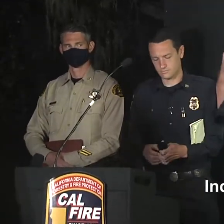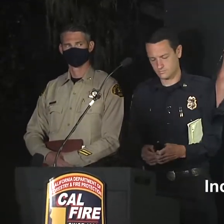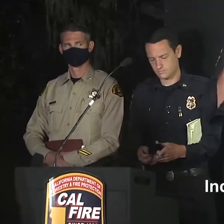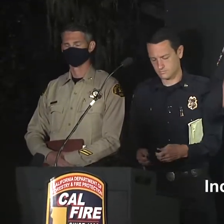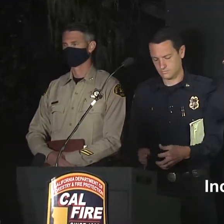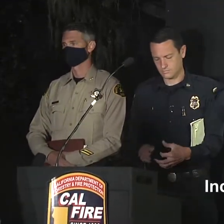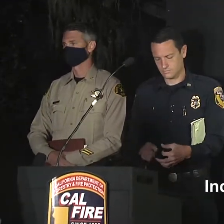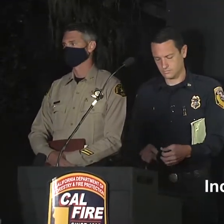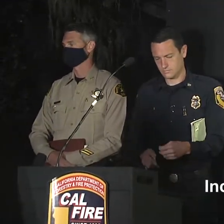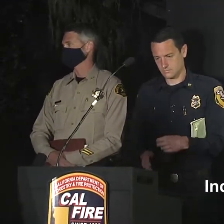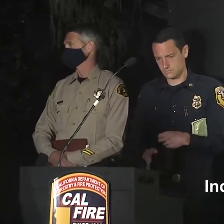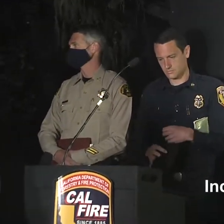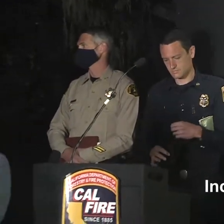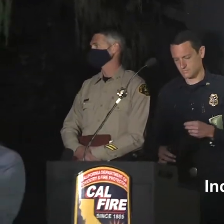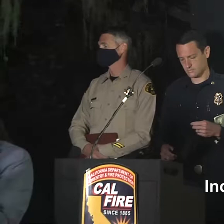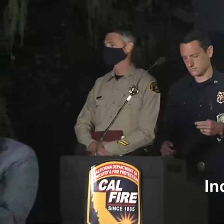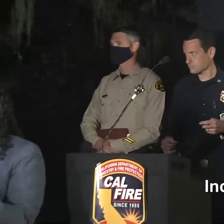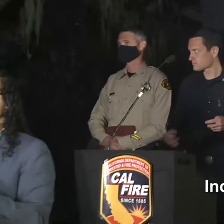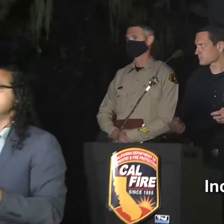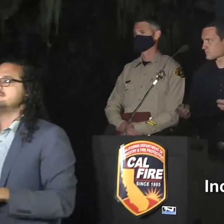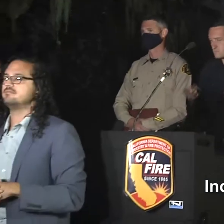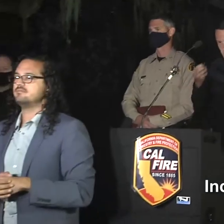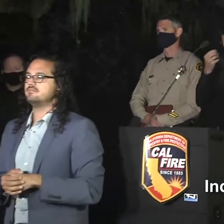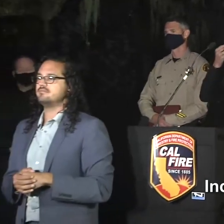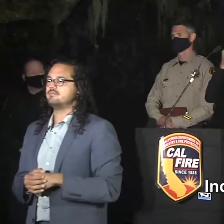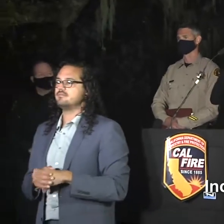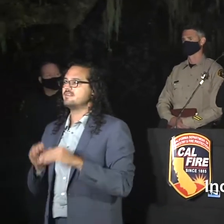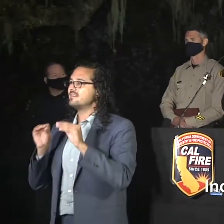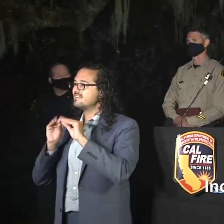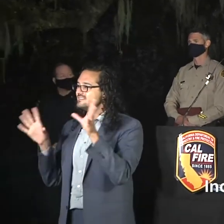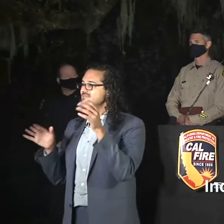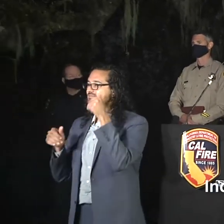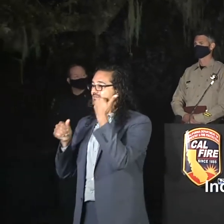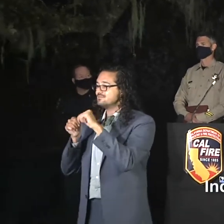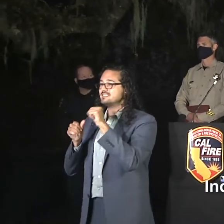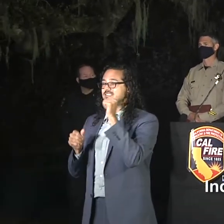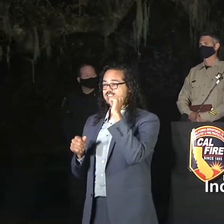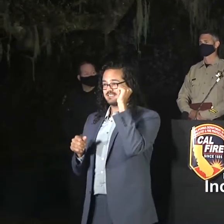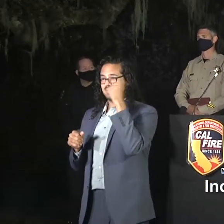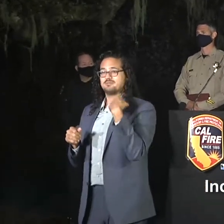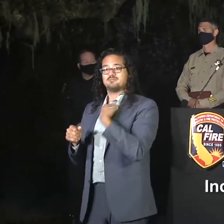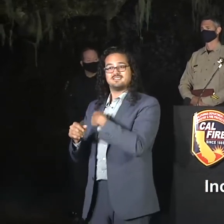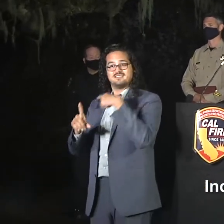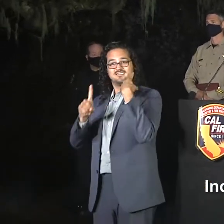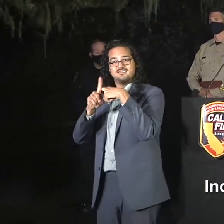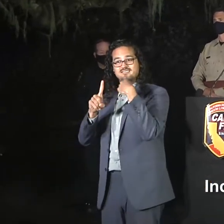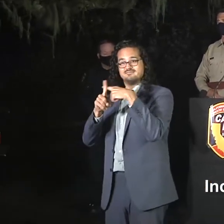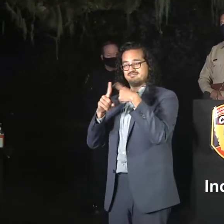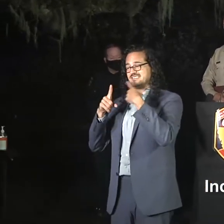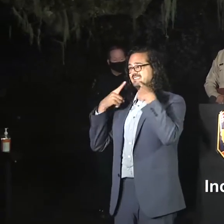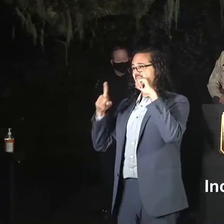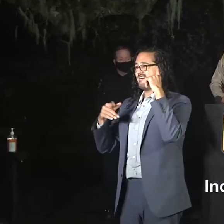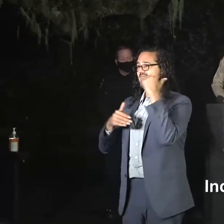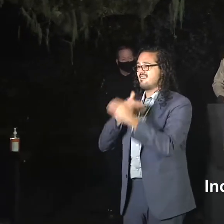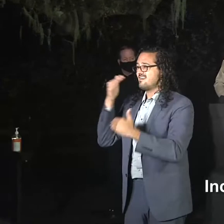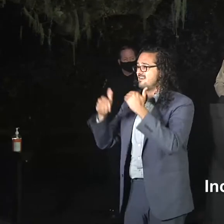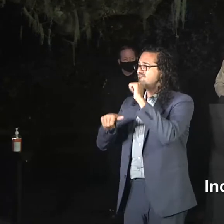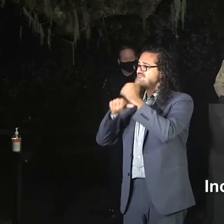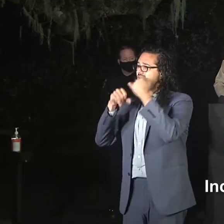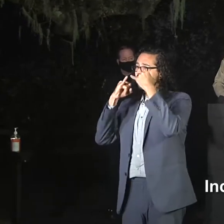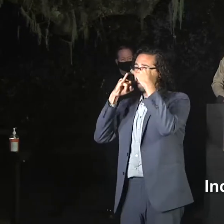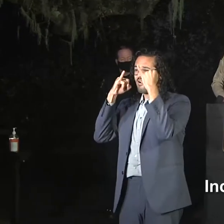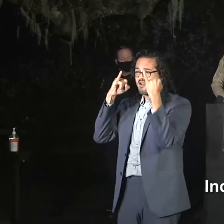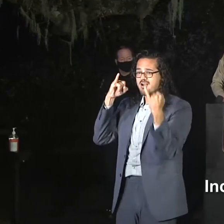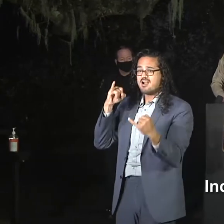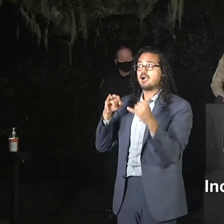Good morning. Obviously yesterday we had great success out on the line. We had clean air able to fly